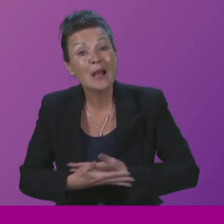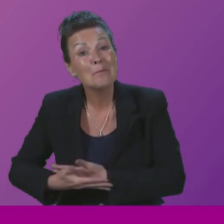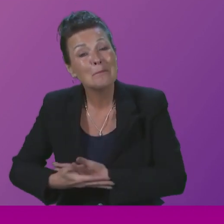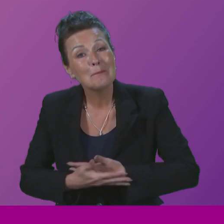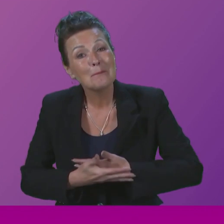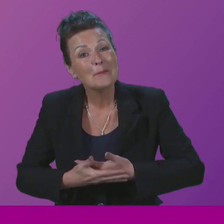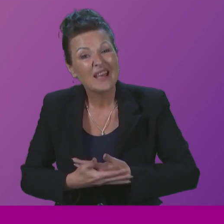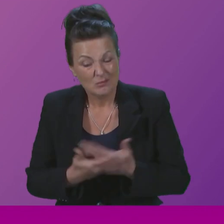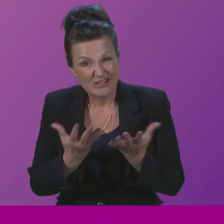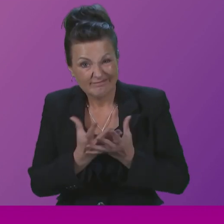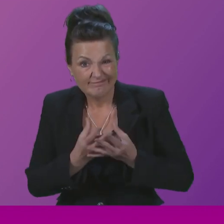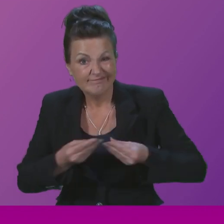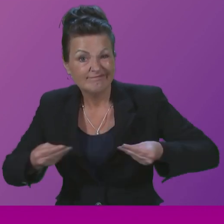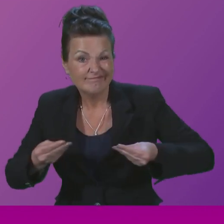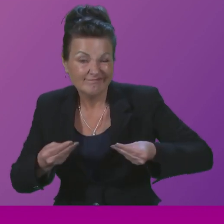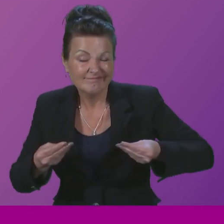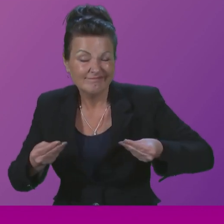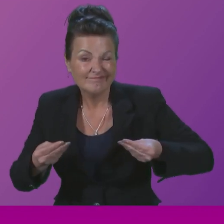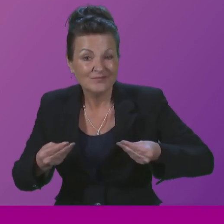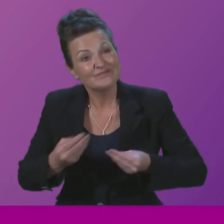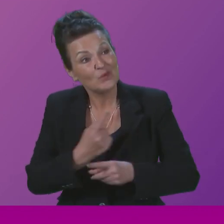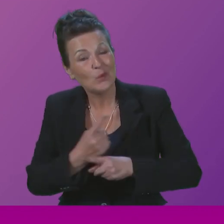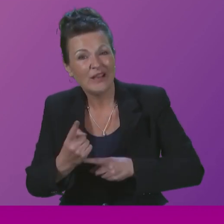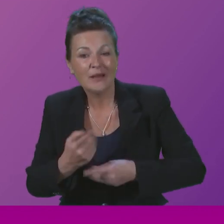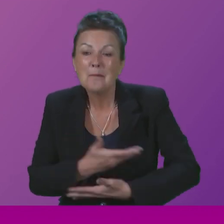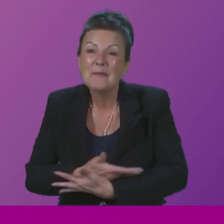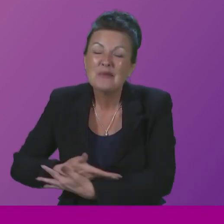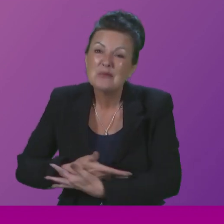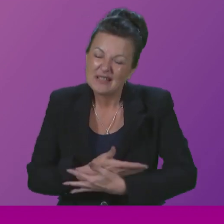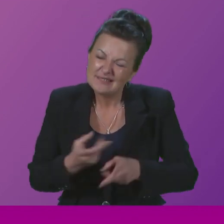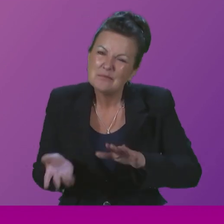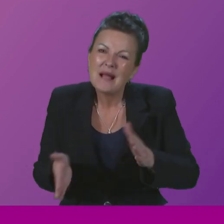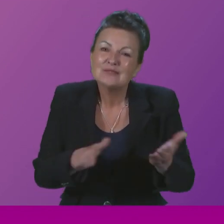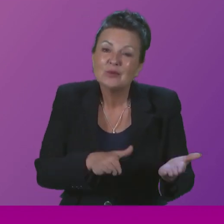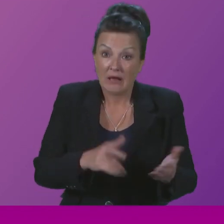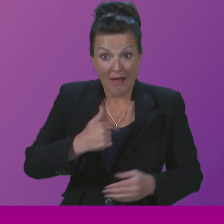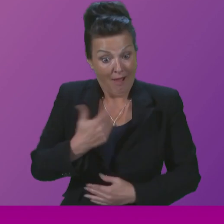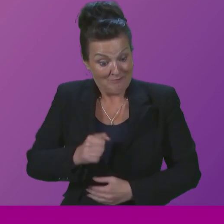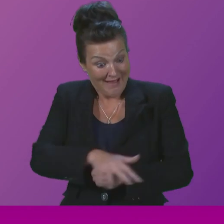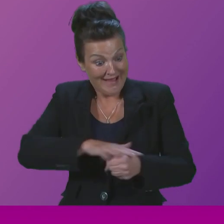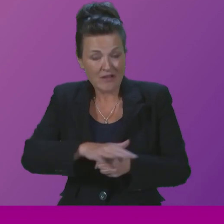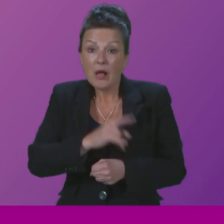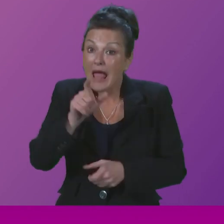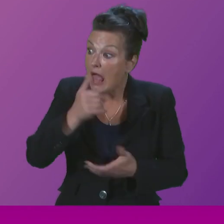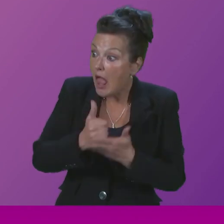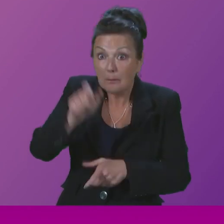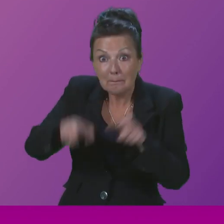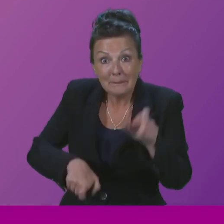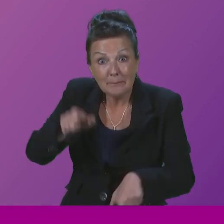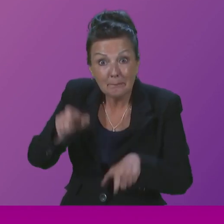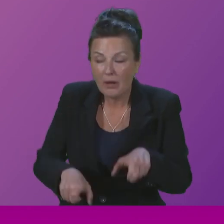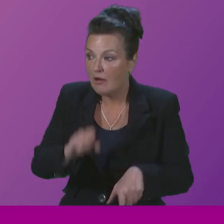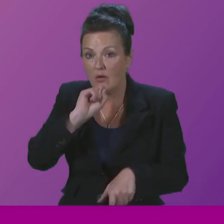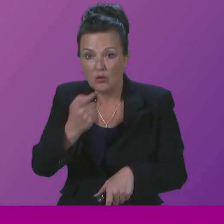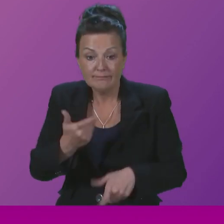Week. I have a fantastic charity in my region, Baby Loss Retreat, which helps people who've lost babies. I opened their